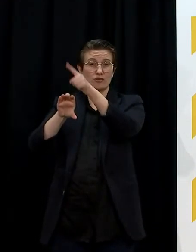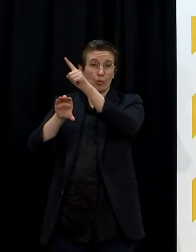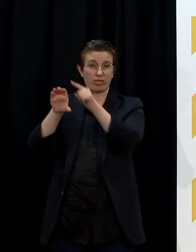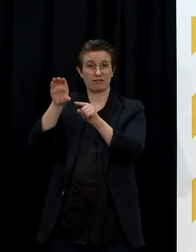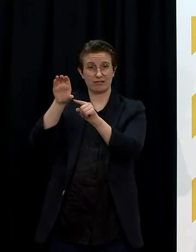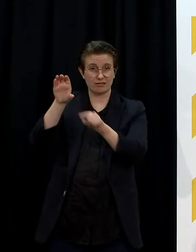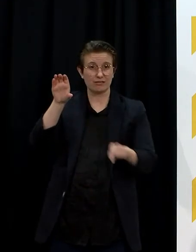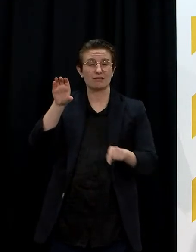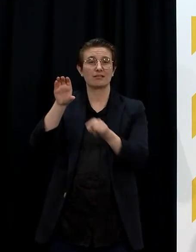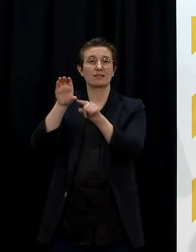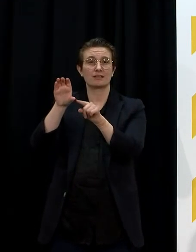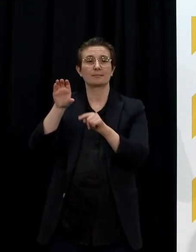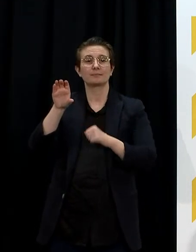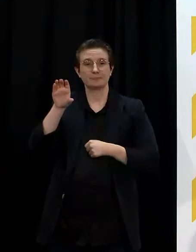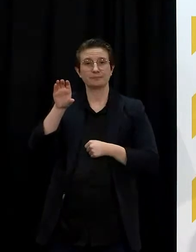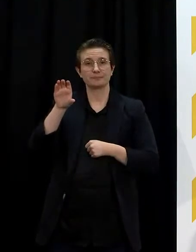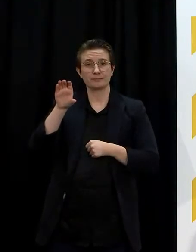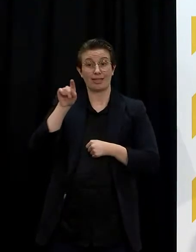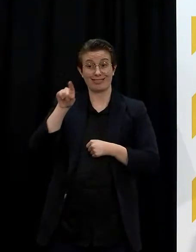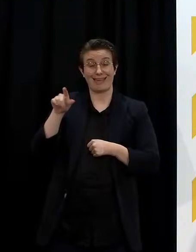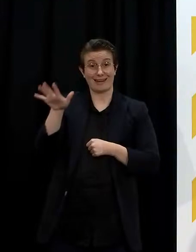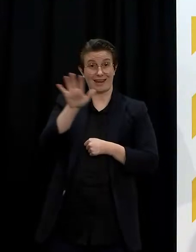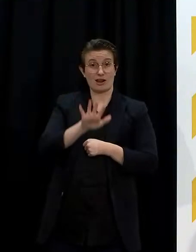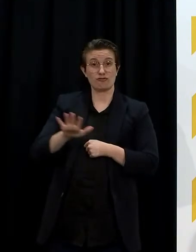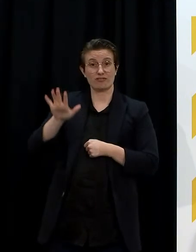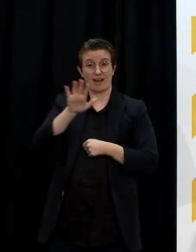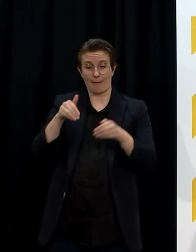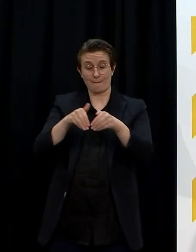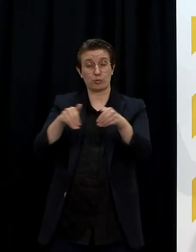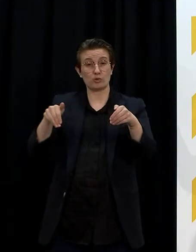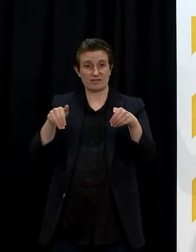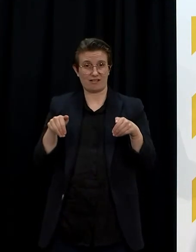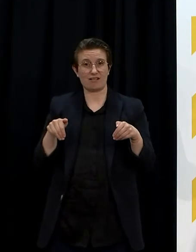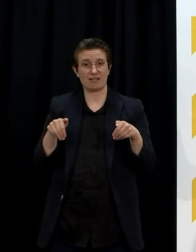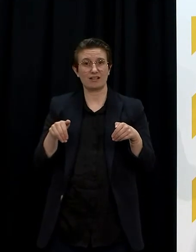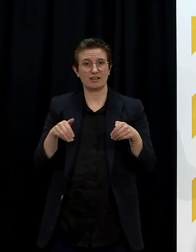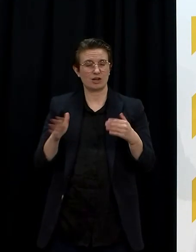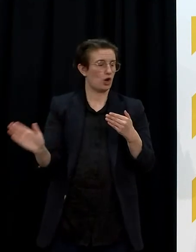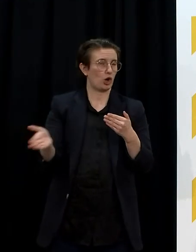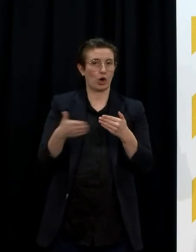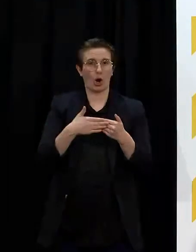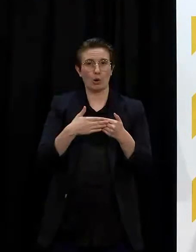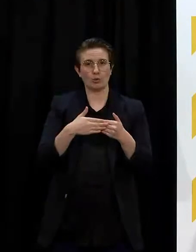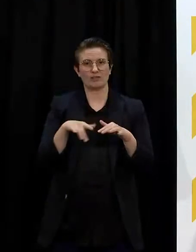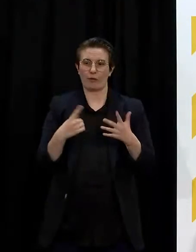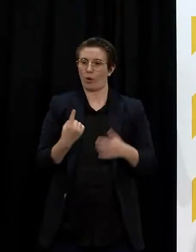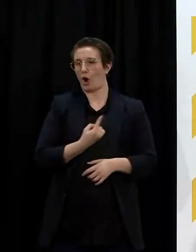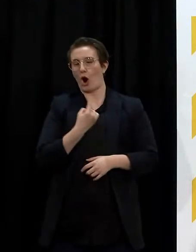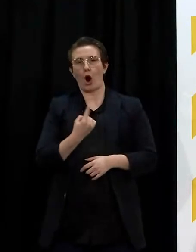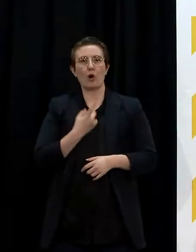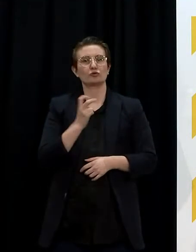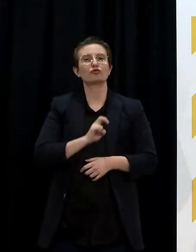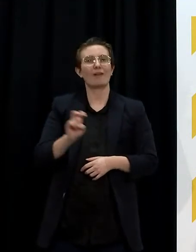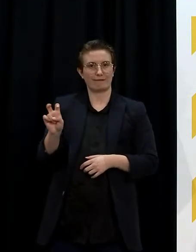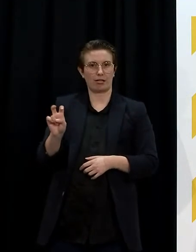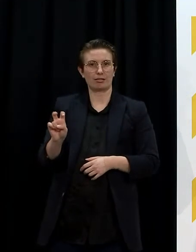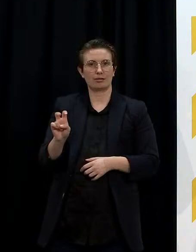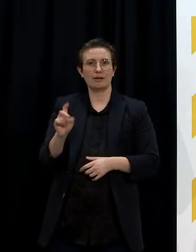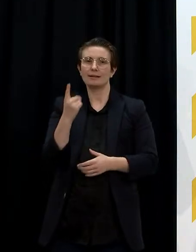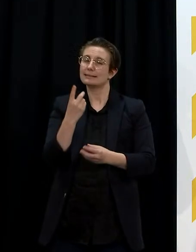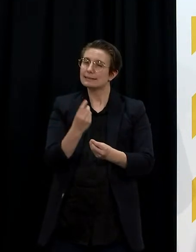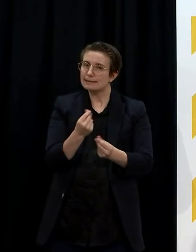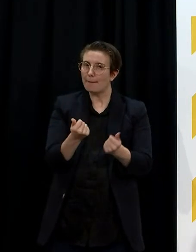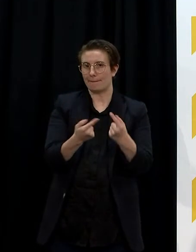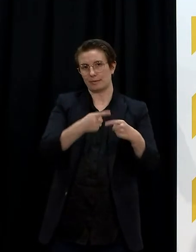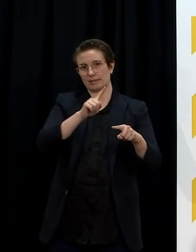So whilst the regional border is closed for personal travel, there are exemptions available for exceptional circumstances and these are processed